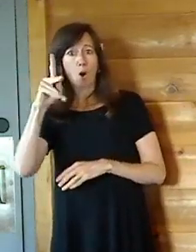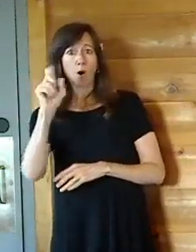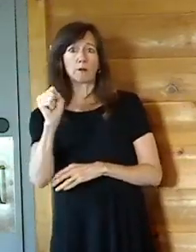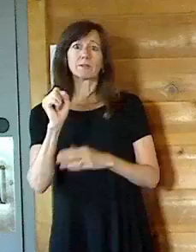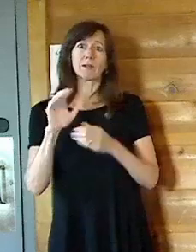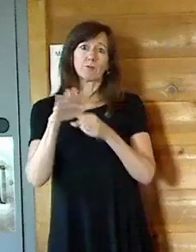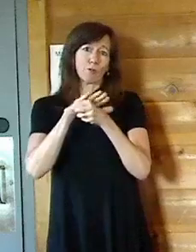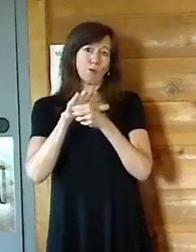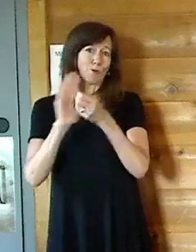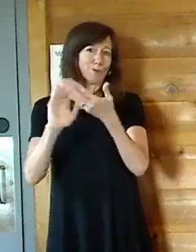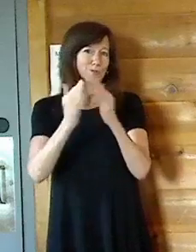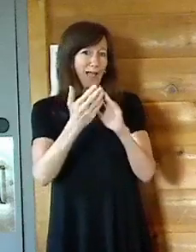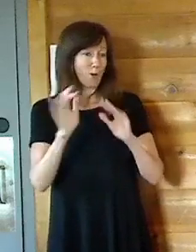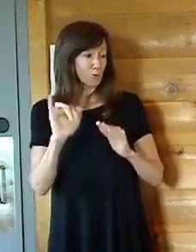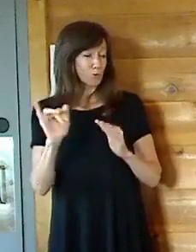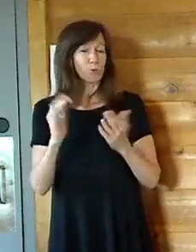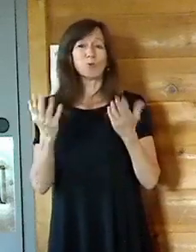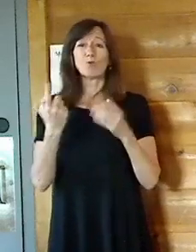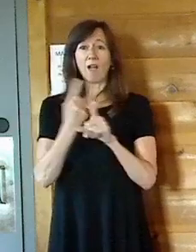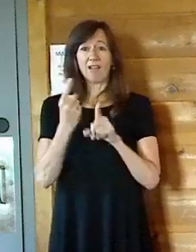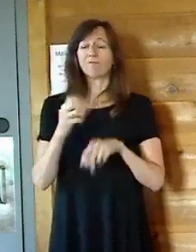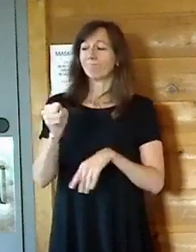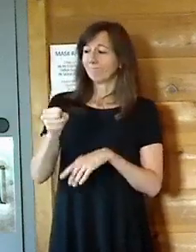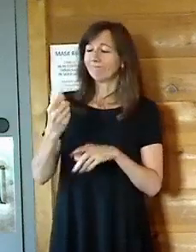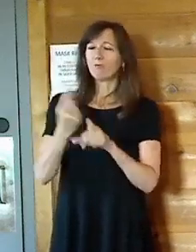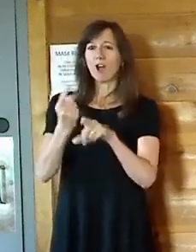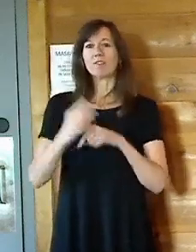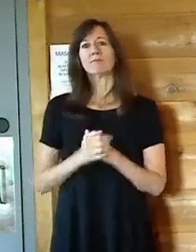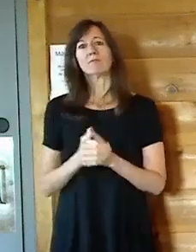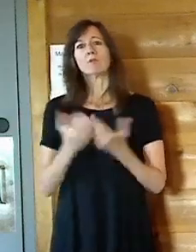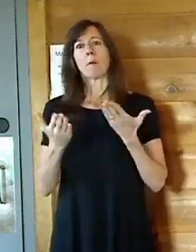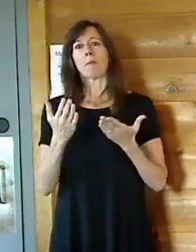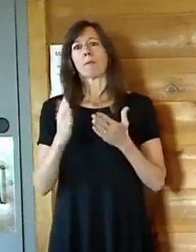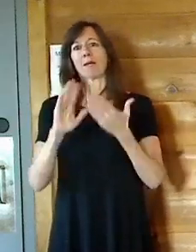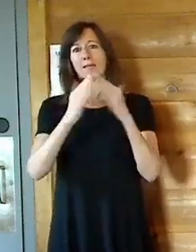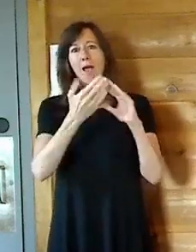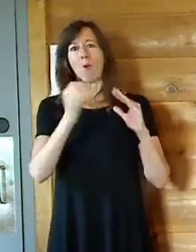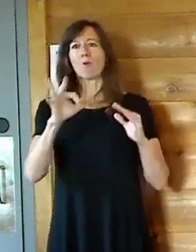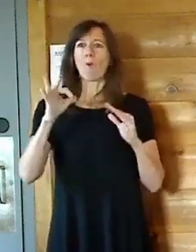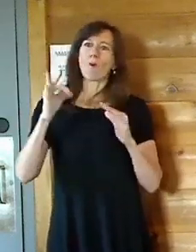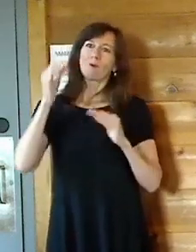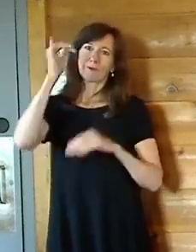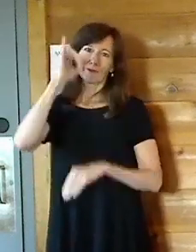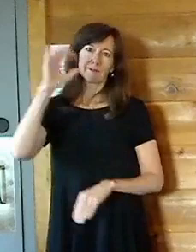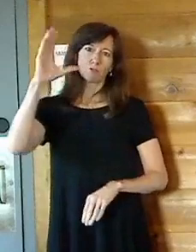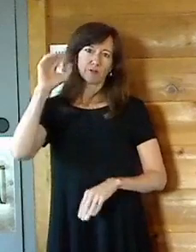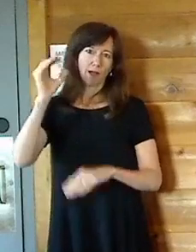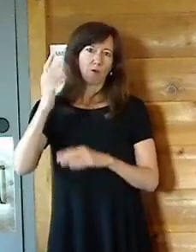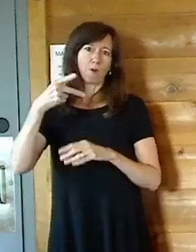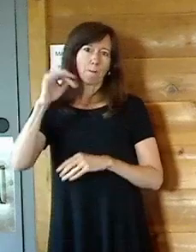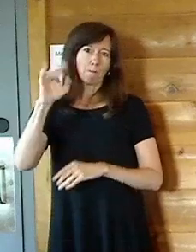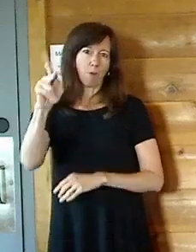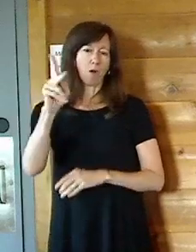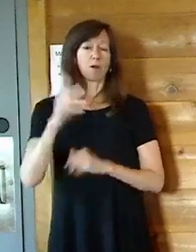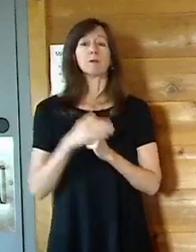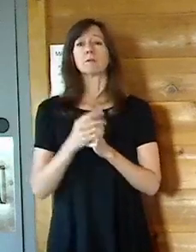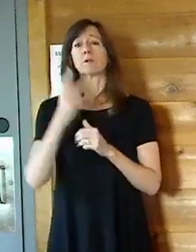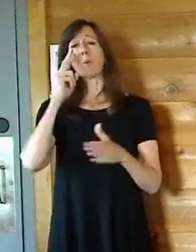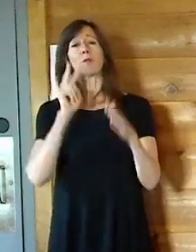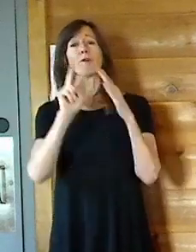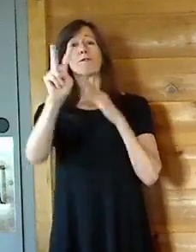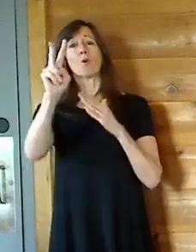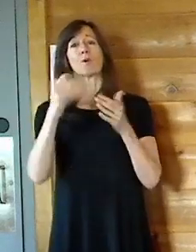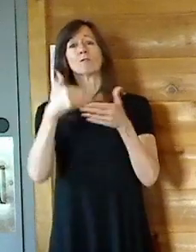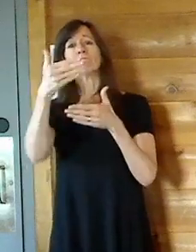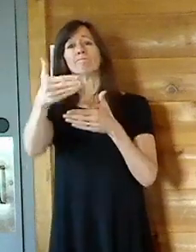could be a county park or activity. And we look forward to getting together again in the fall for another round of town hall